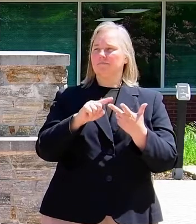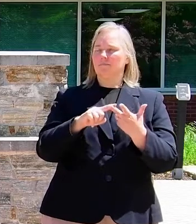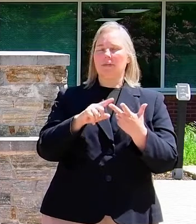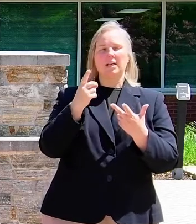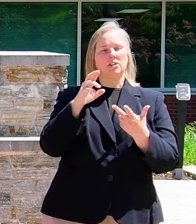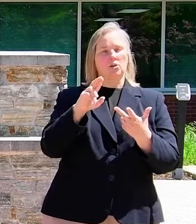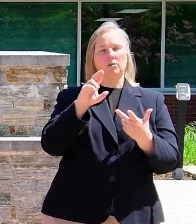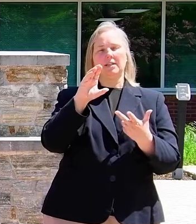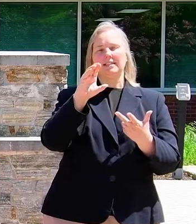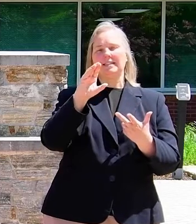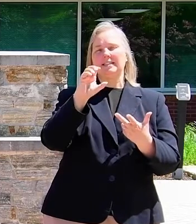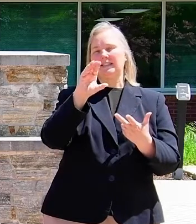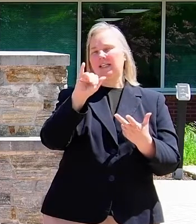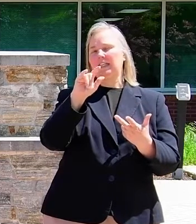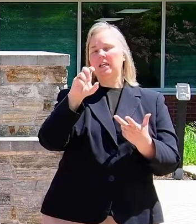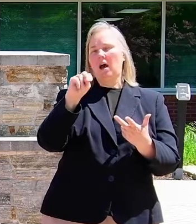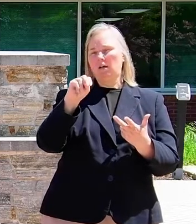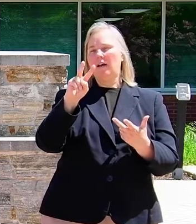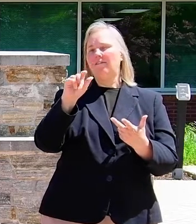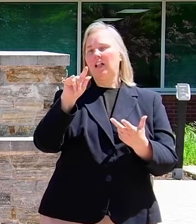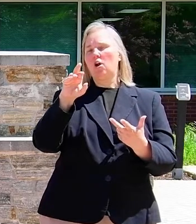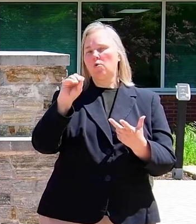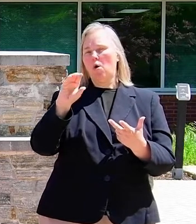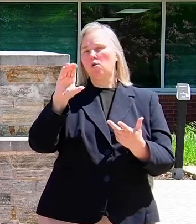And Dr. Celion Valero-Colon.